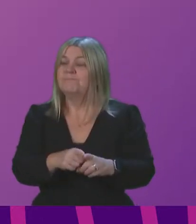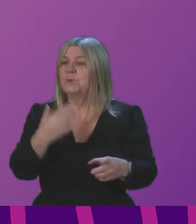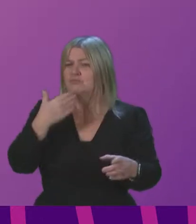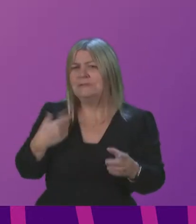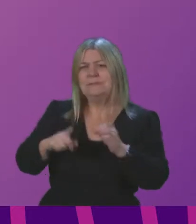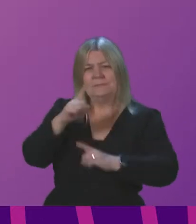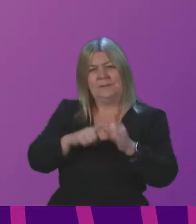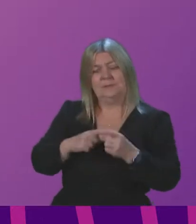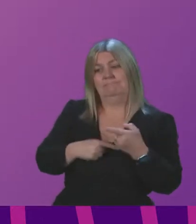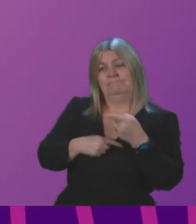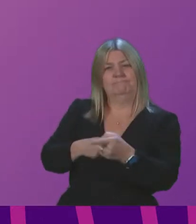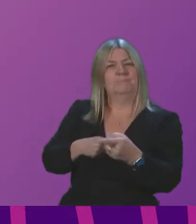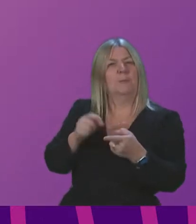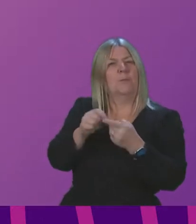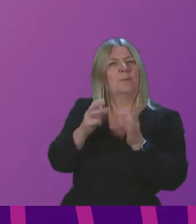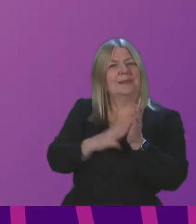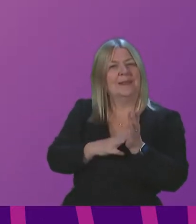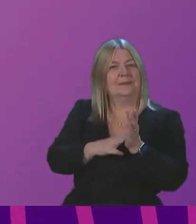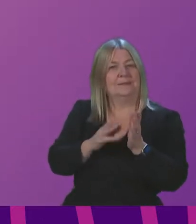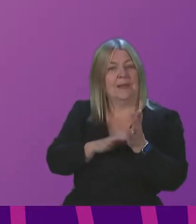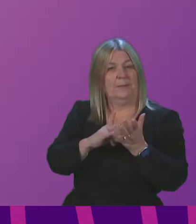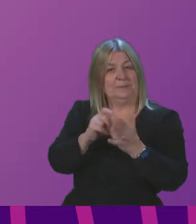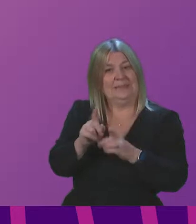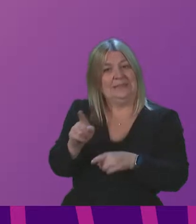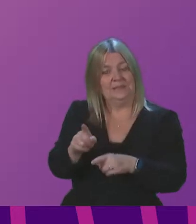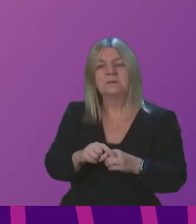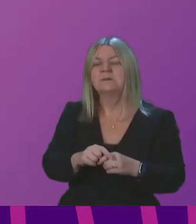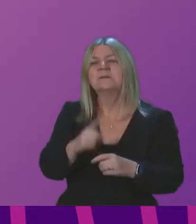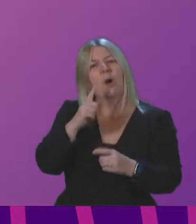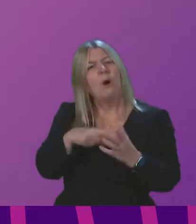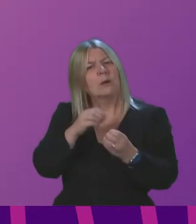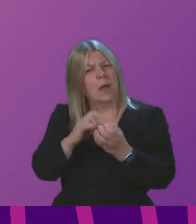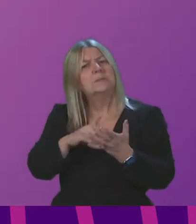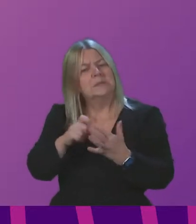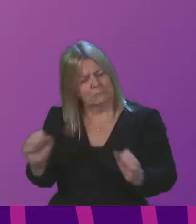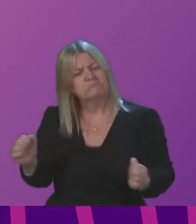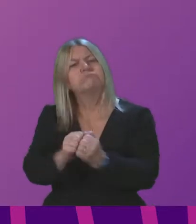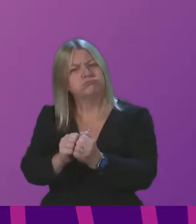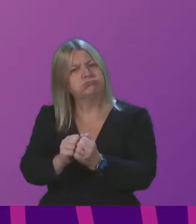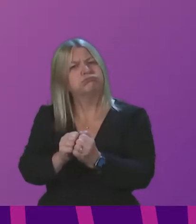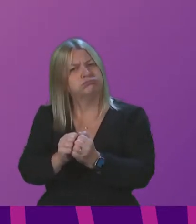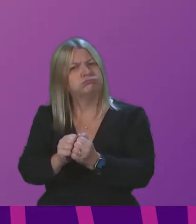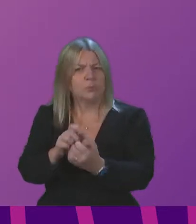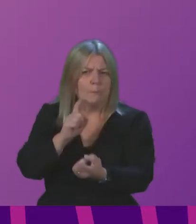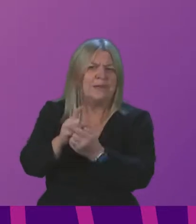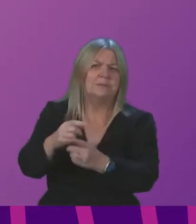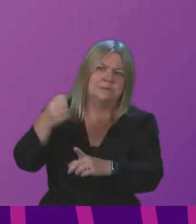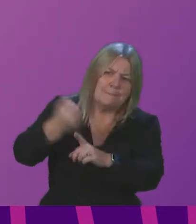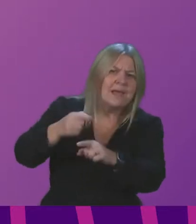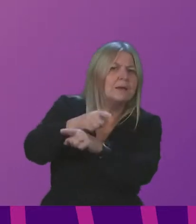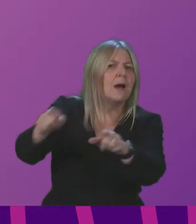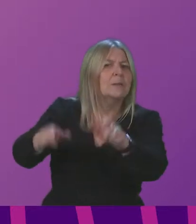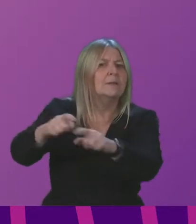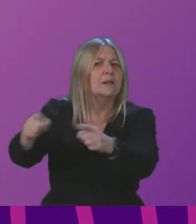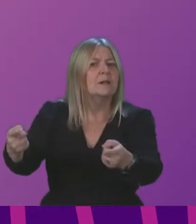Paul MacLennan MSP said the Cabinet Secretary for Health had agreed to meet with local campaigners. But as of just a few moments ago